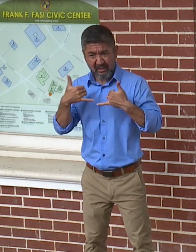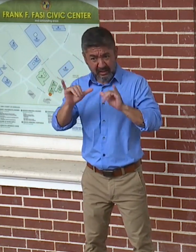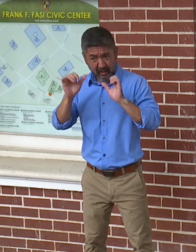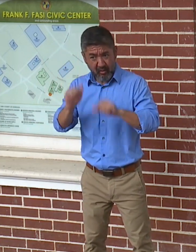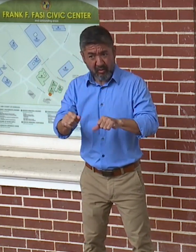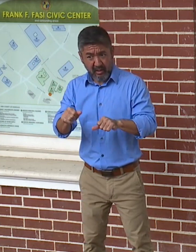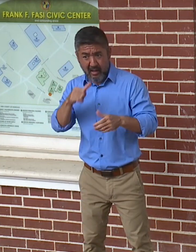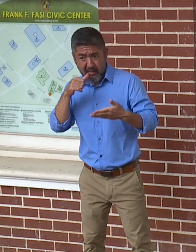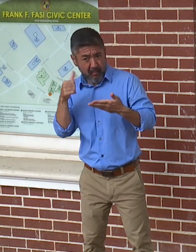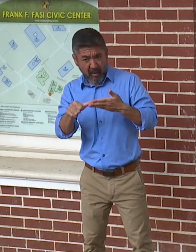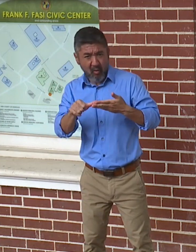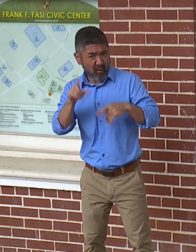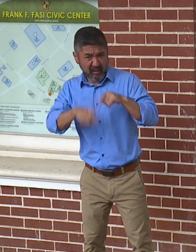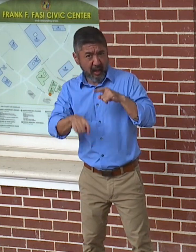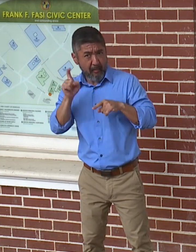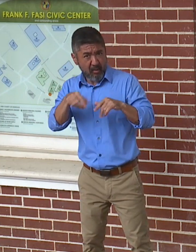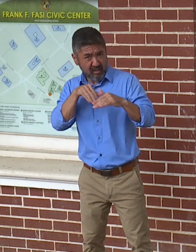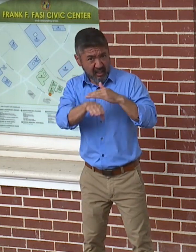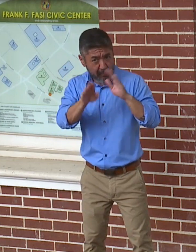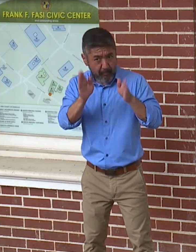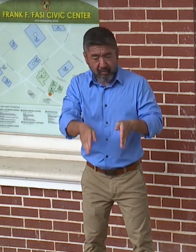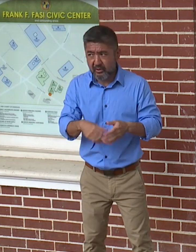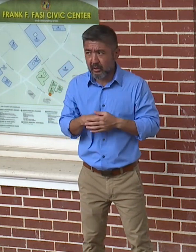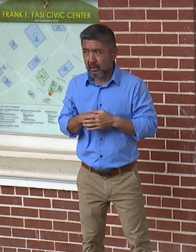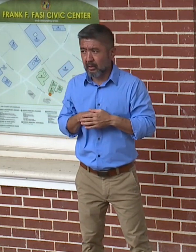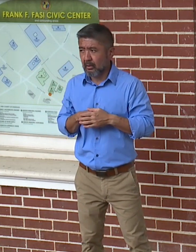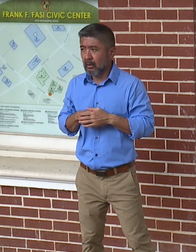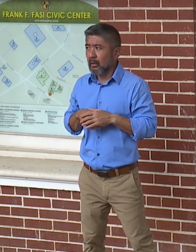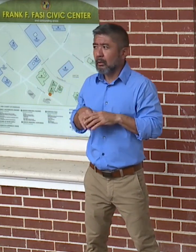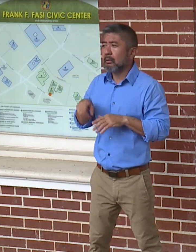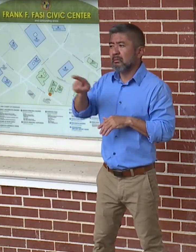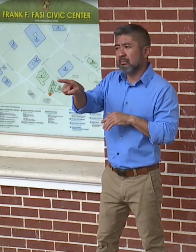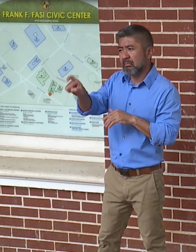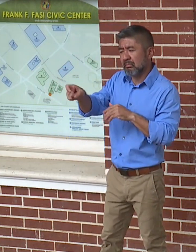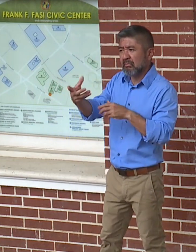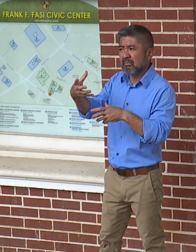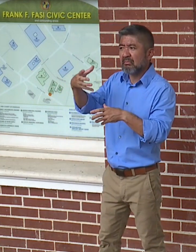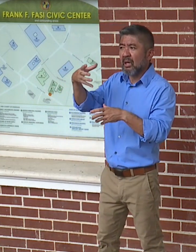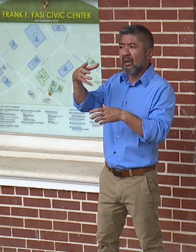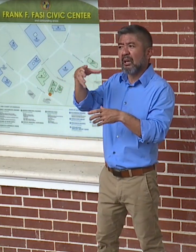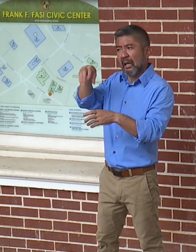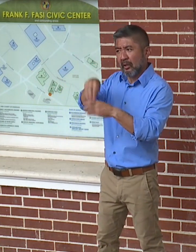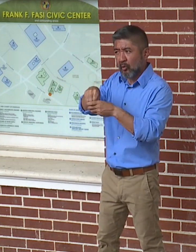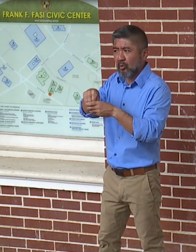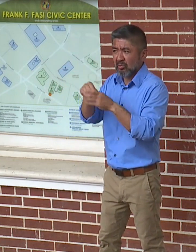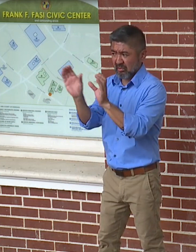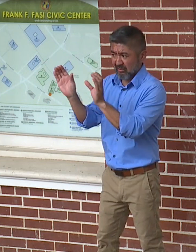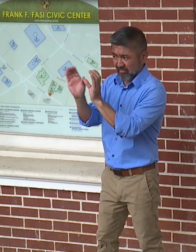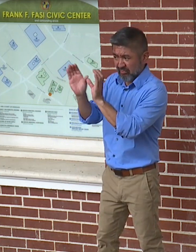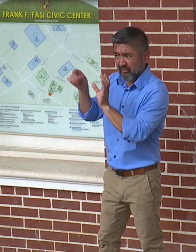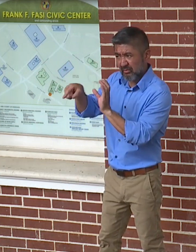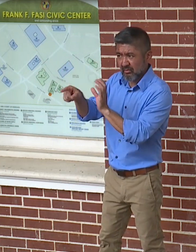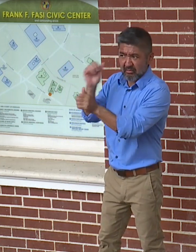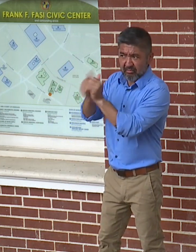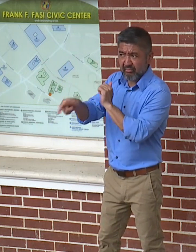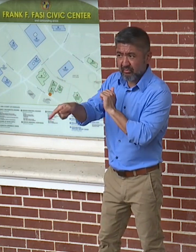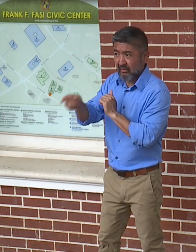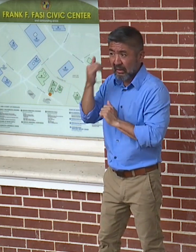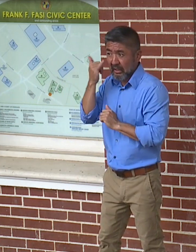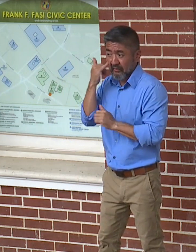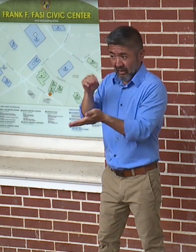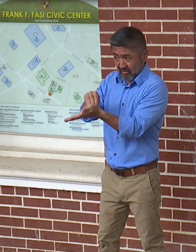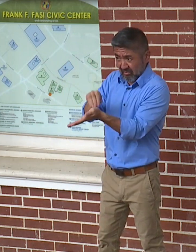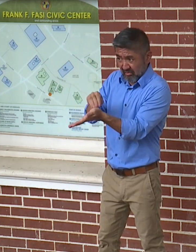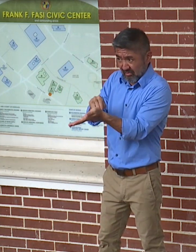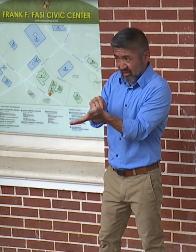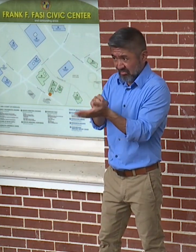They will be required to include vision clearance to use the mail in process. So if they don't have a doctor,